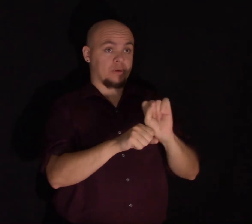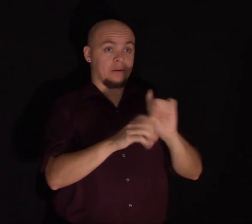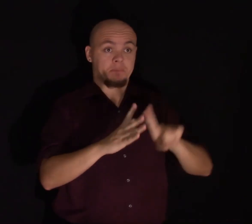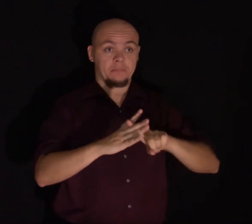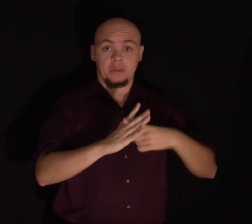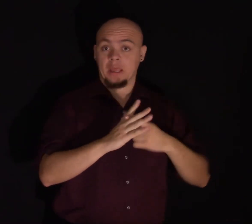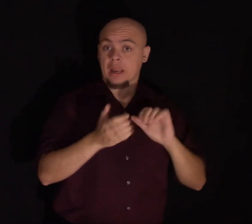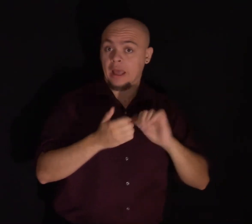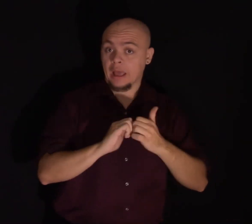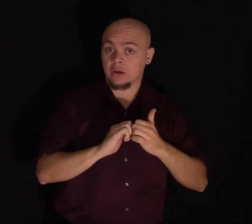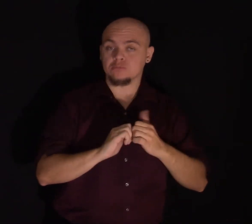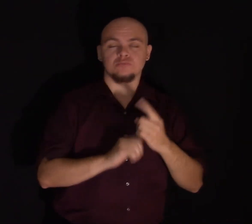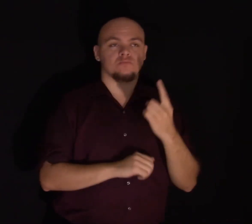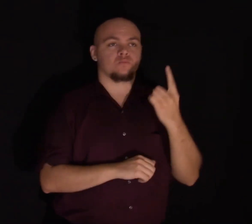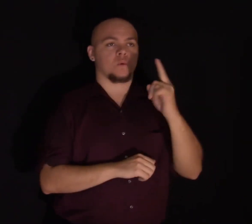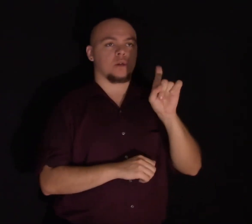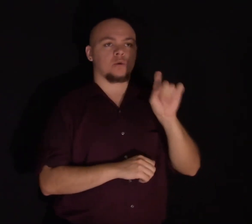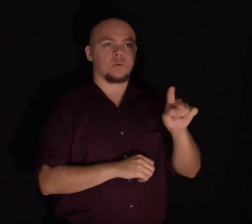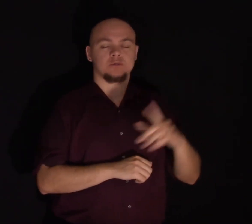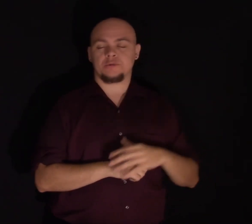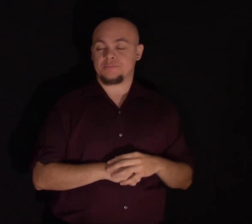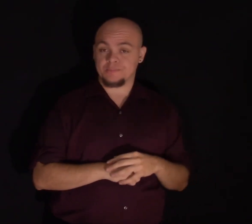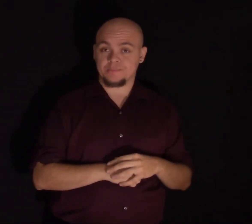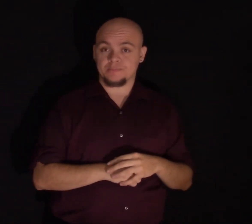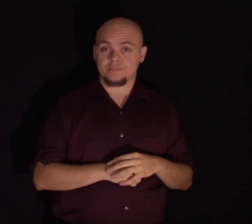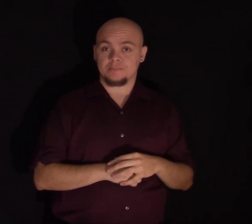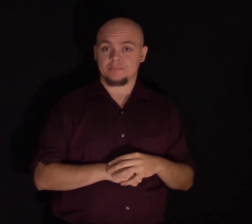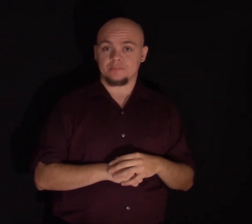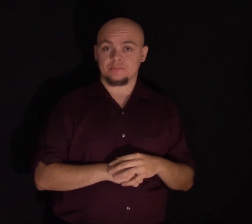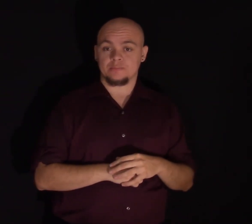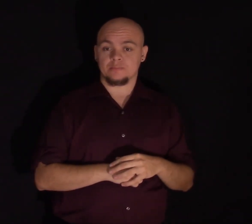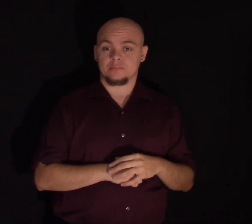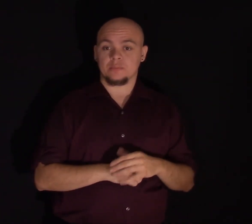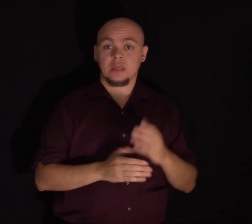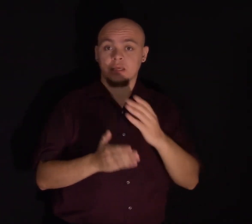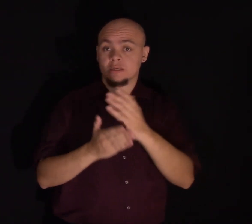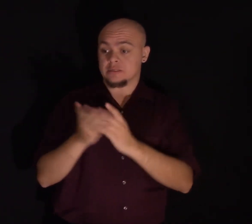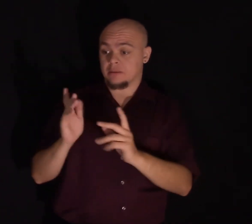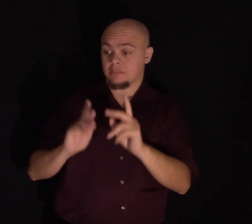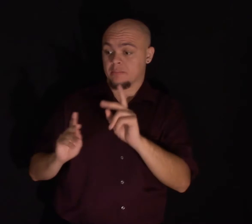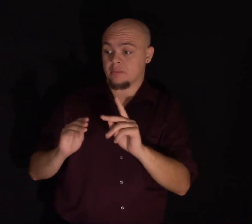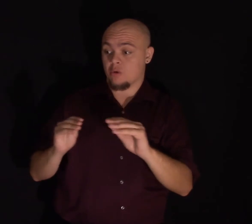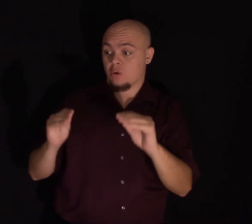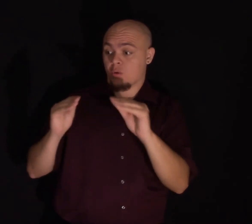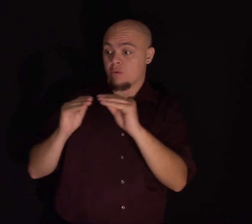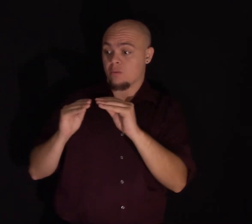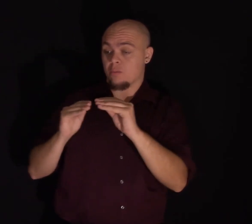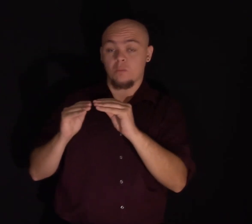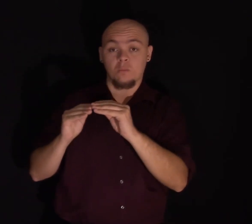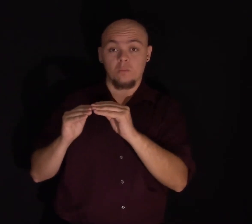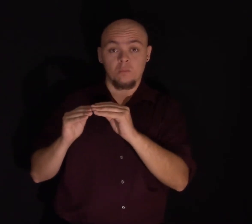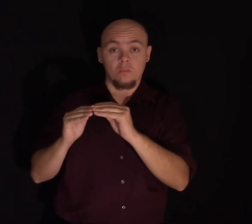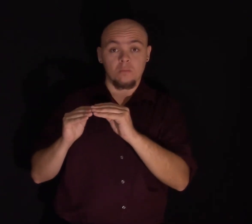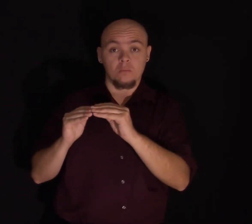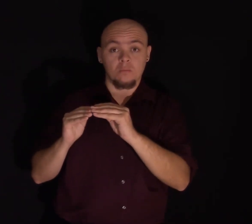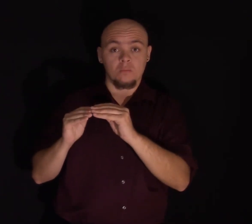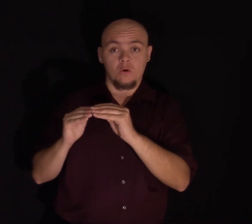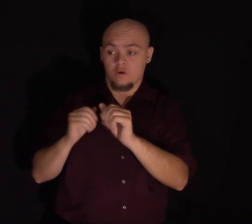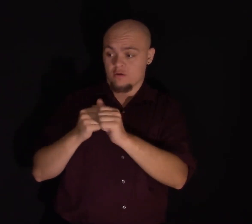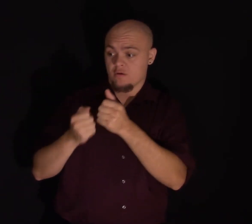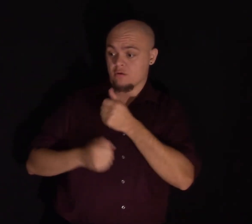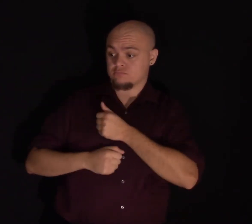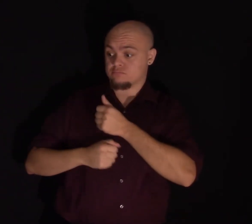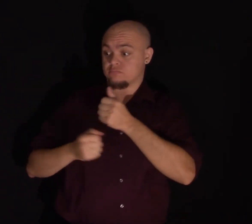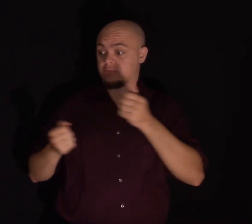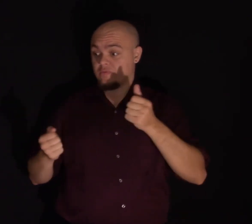with a question. Why is it that some people are more vulnerable to life's slings and arrows, and others